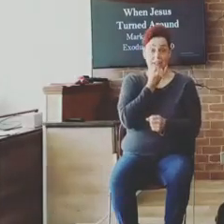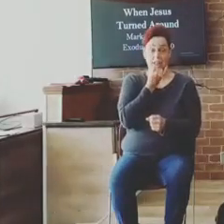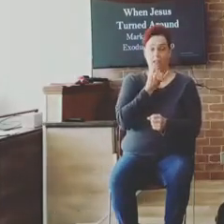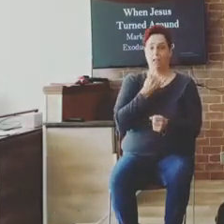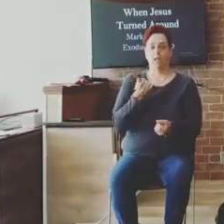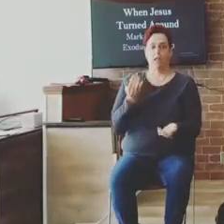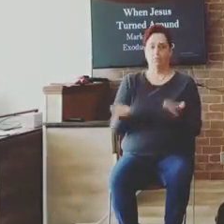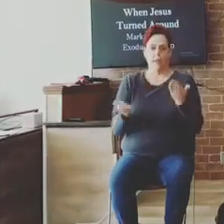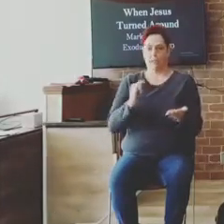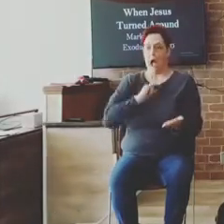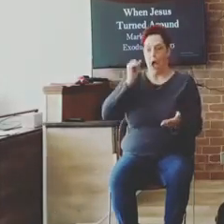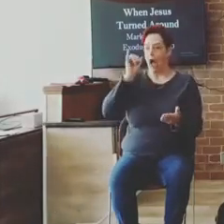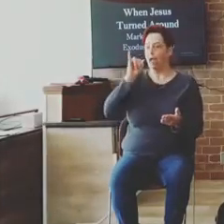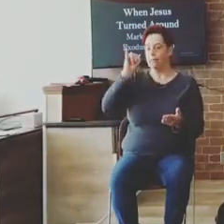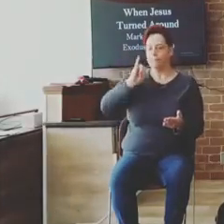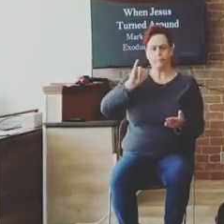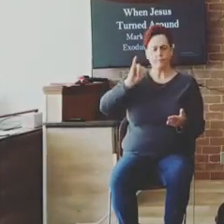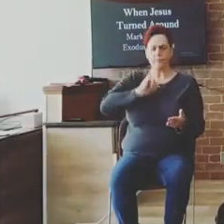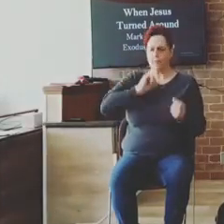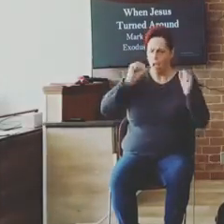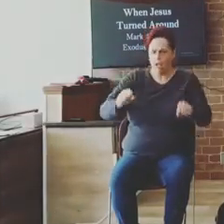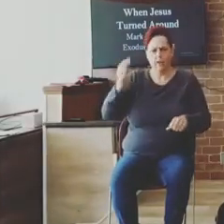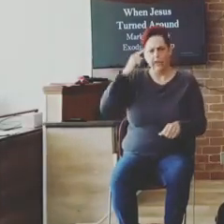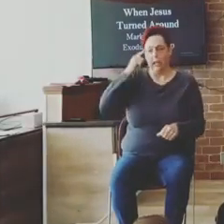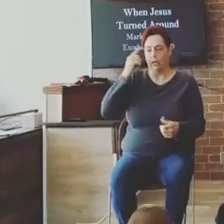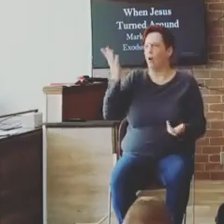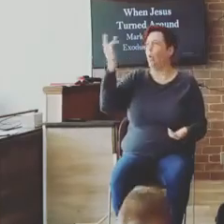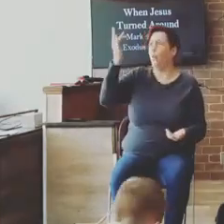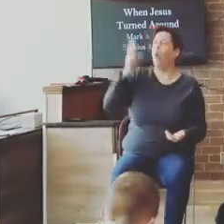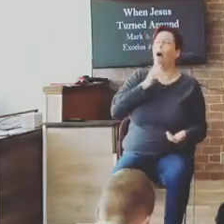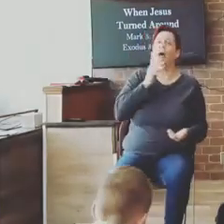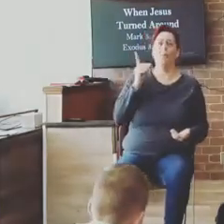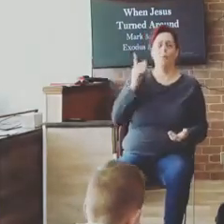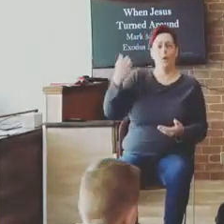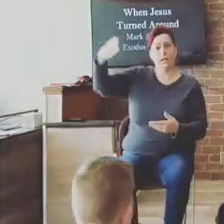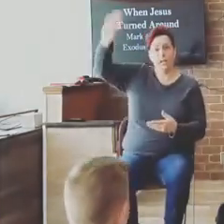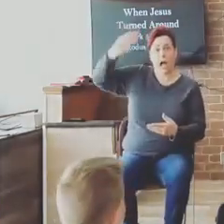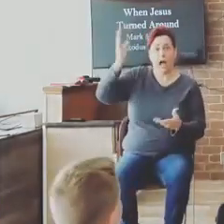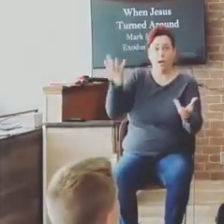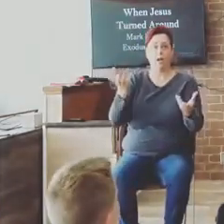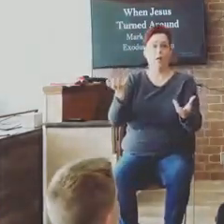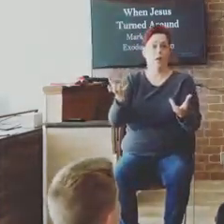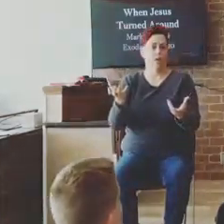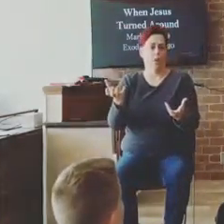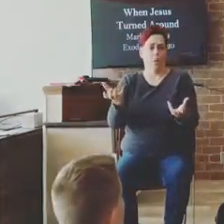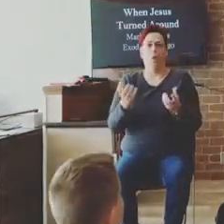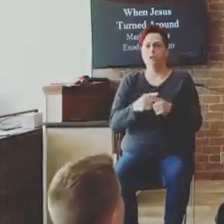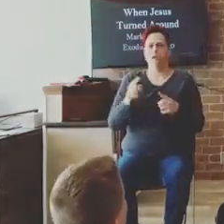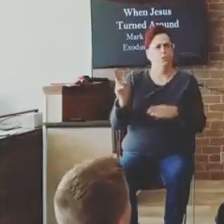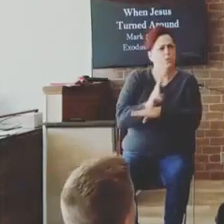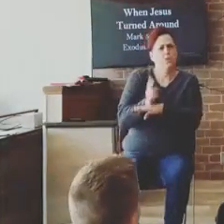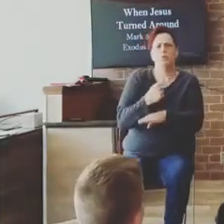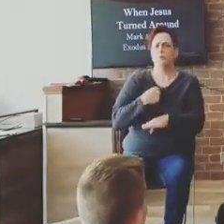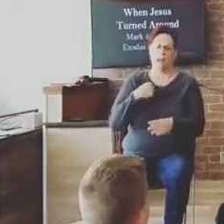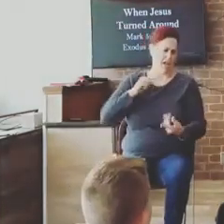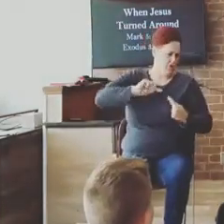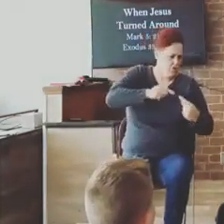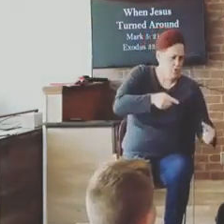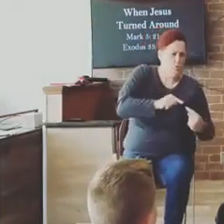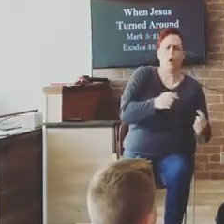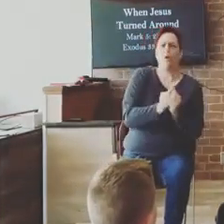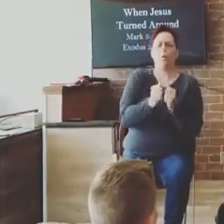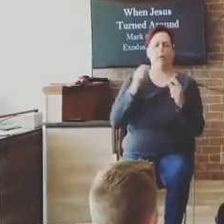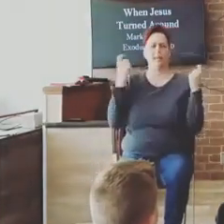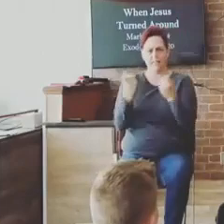would God want to use me in a church as a leader? Why would God want to do anything with me? I struggle with my sin every day. Why would God want me? That's our